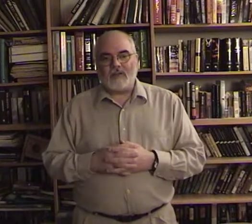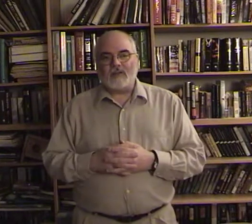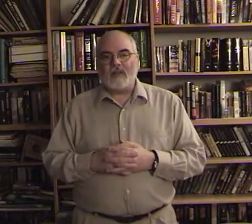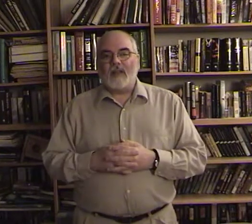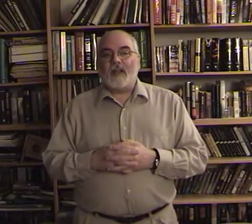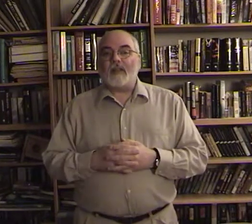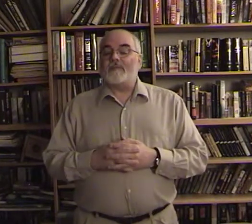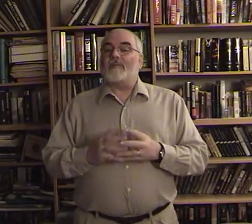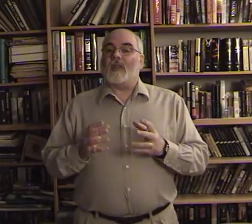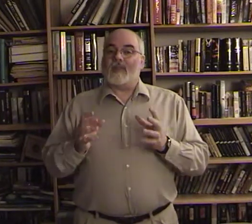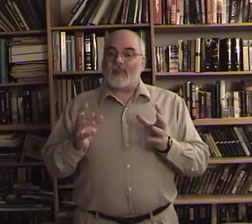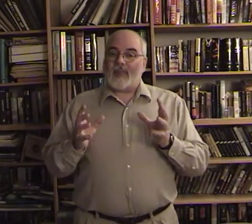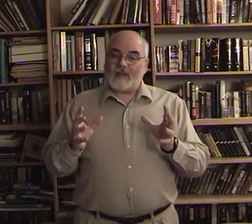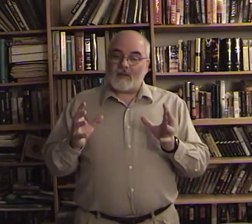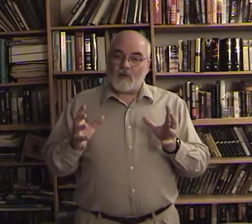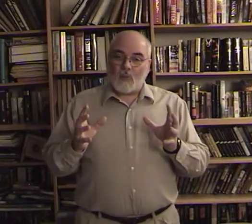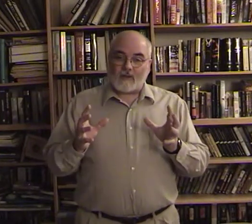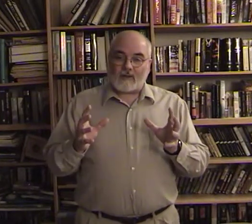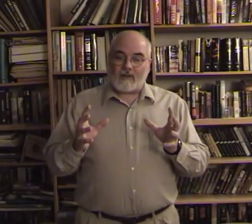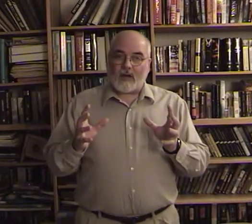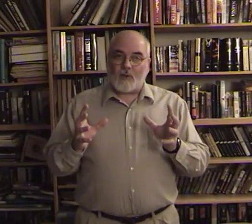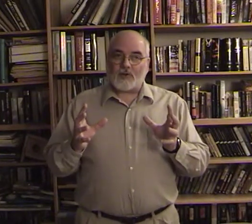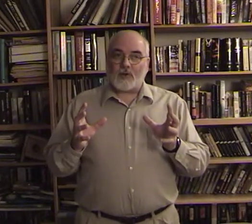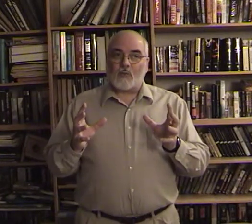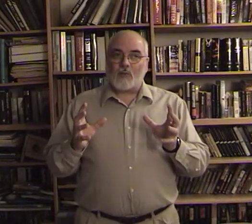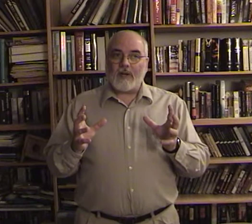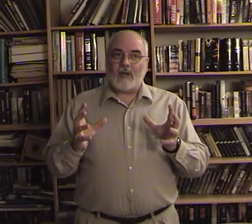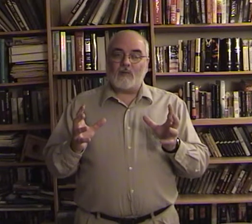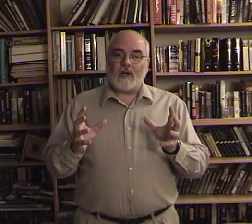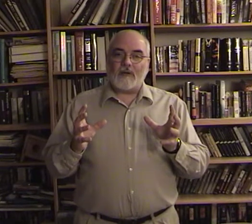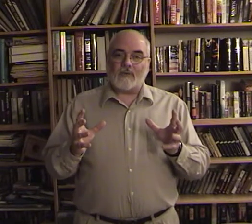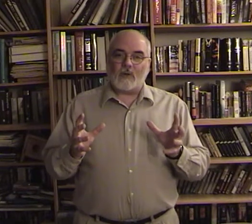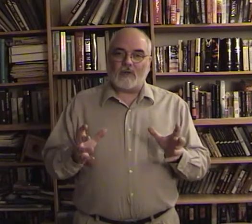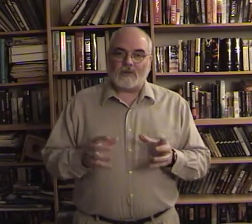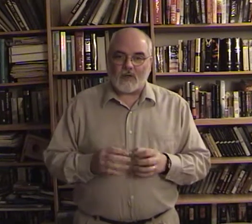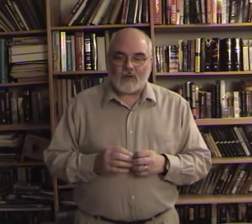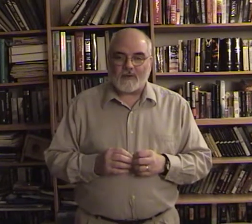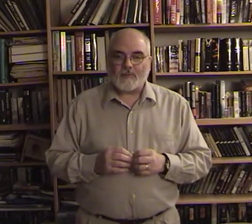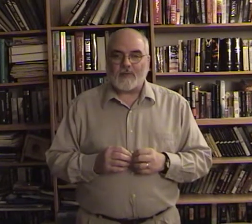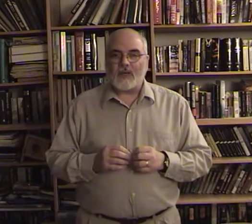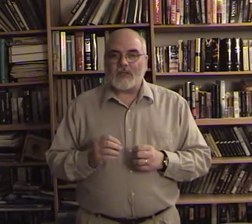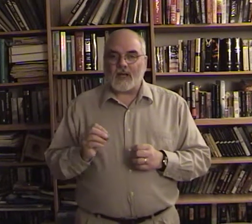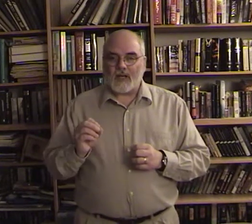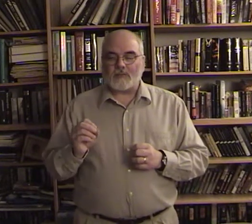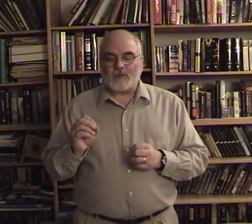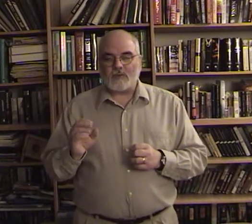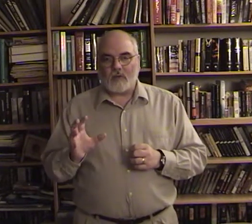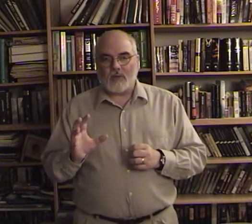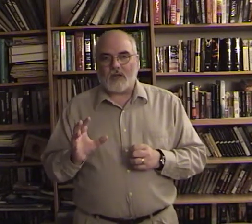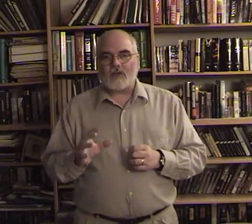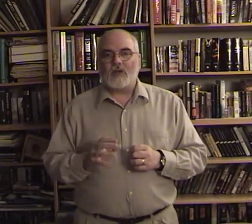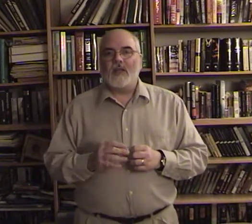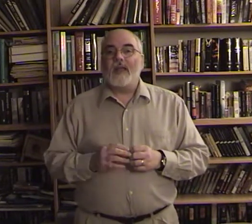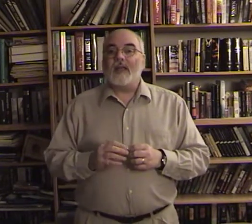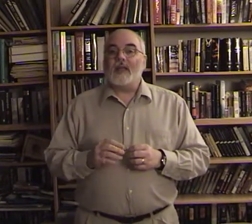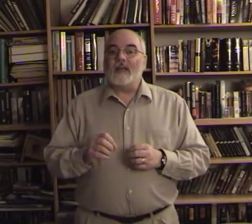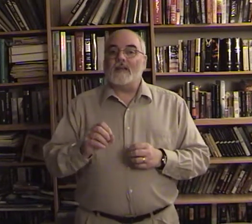the thing that you want that I want you to really really focus on because it'll help so much is